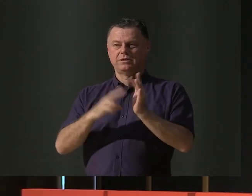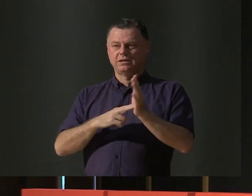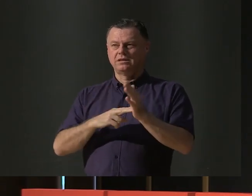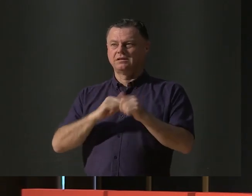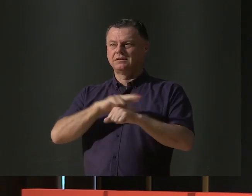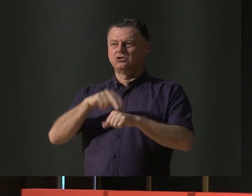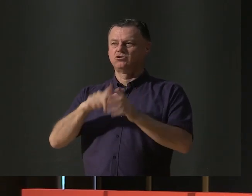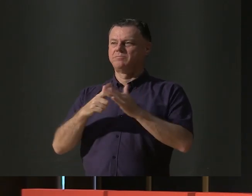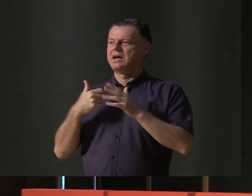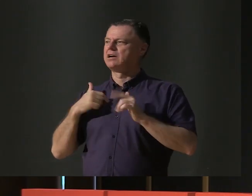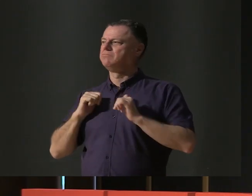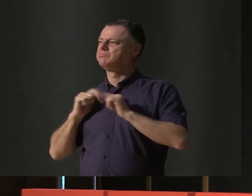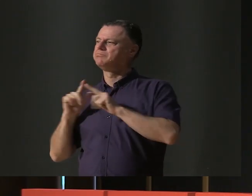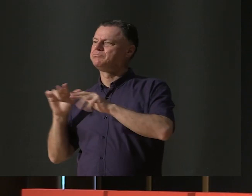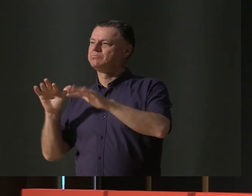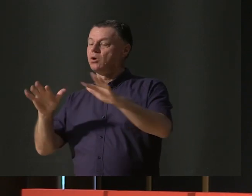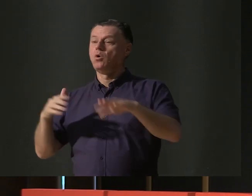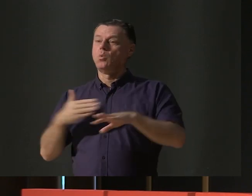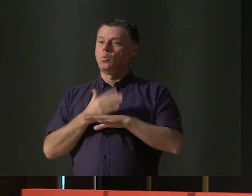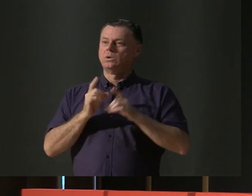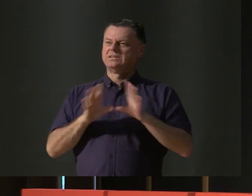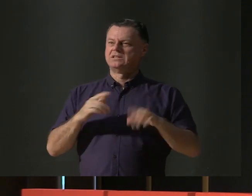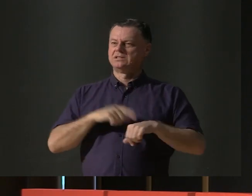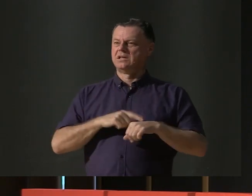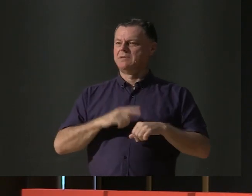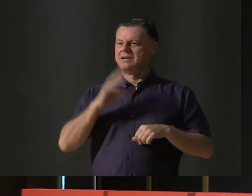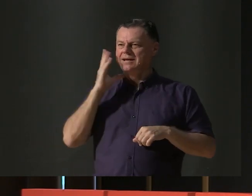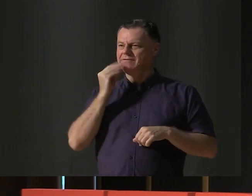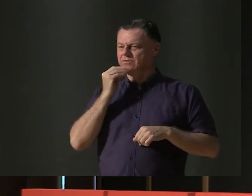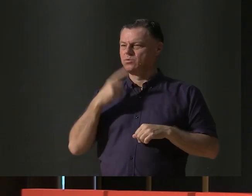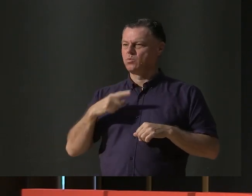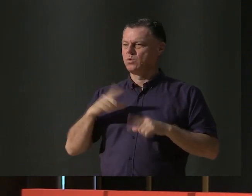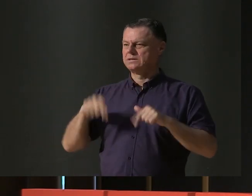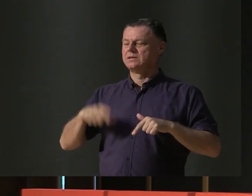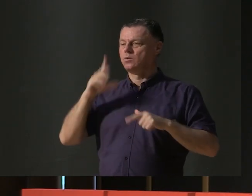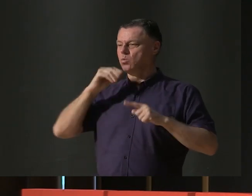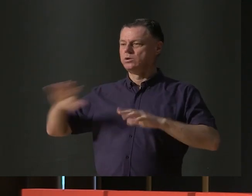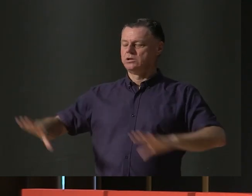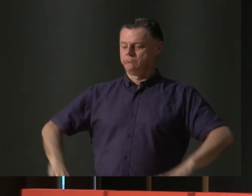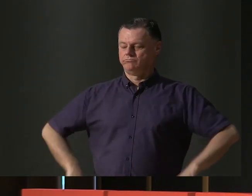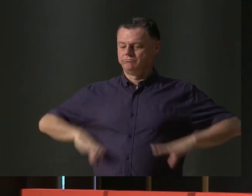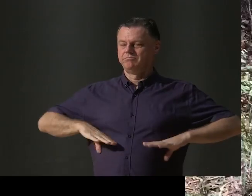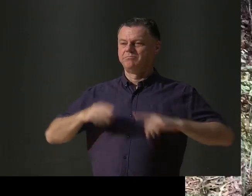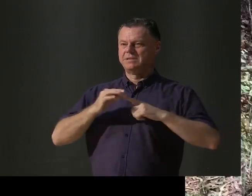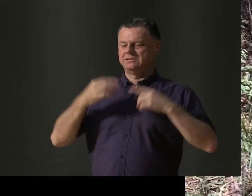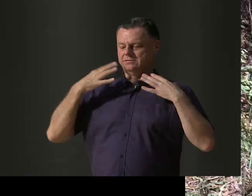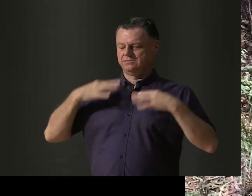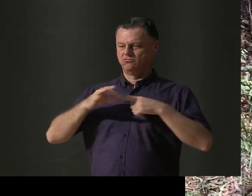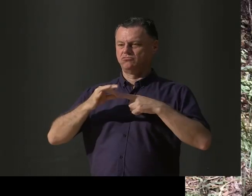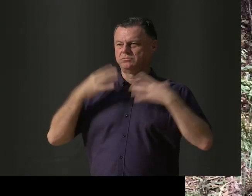Our day starts in the afternoon when we're puddling around in the rivers in our waders, setting up specialised nets. Then